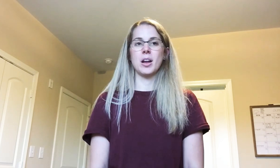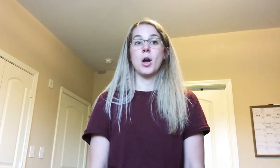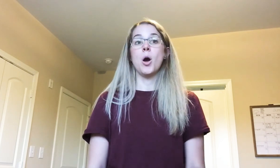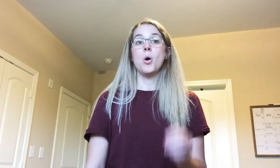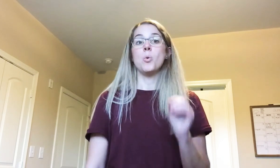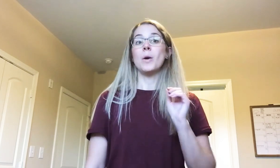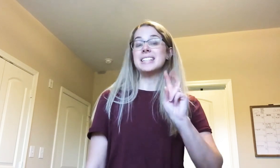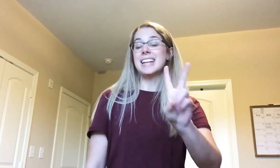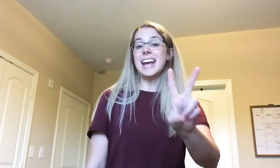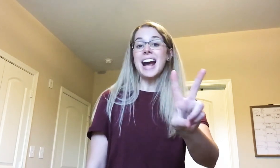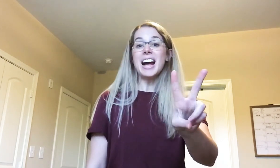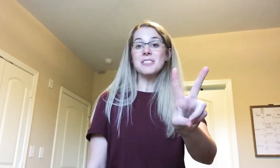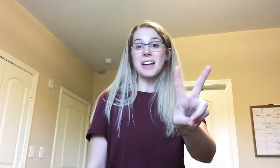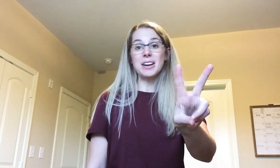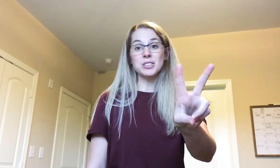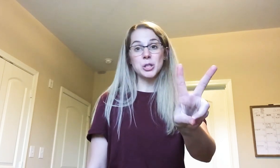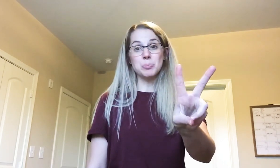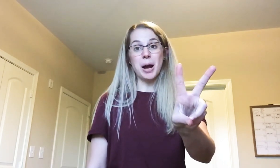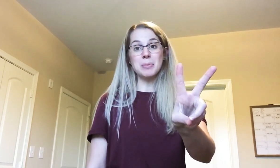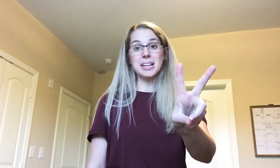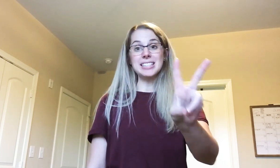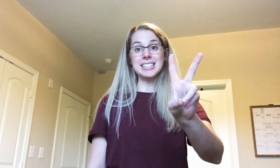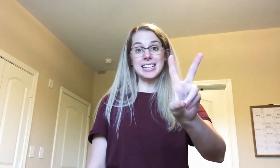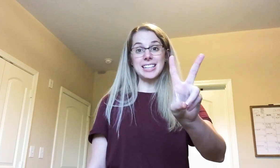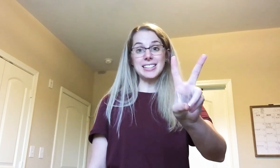One day I found two pumpkin seeds.